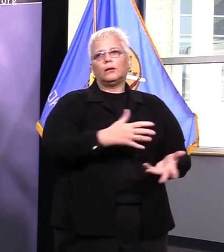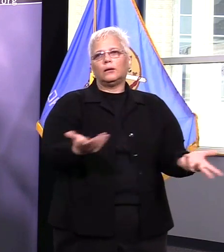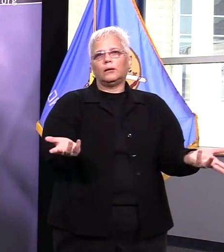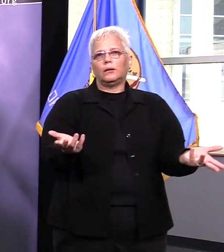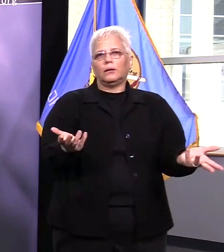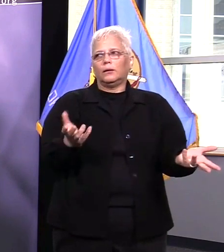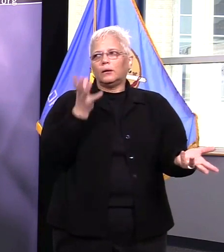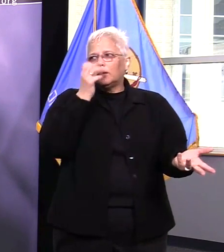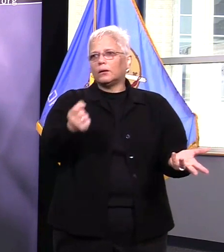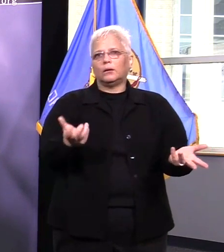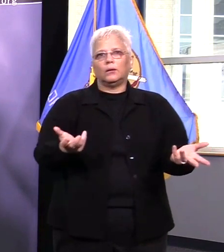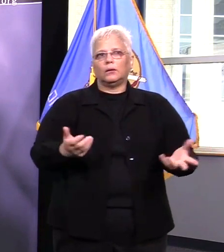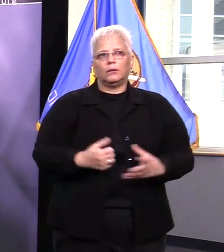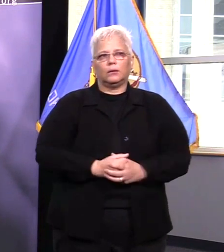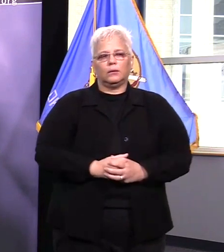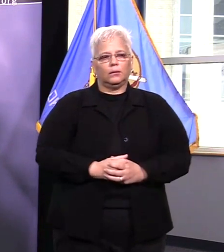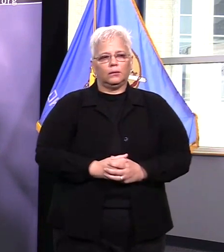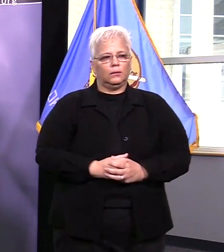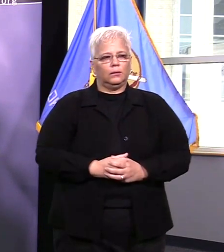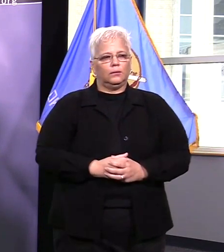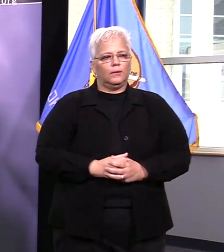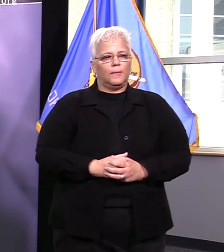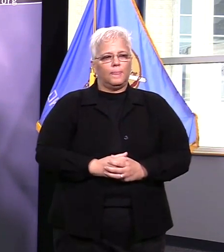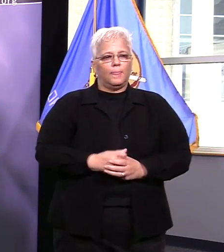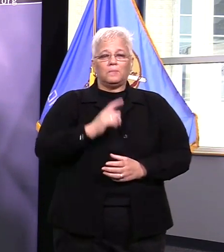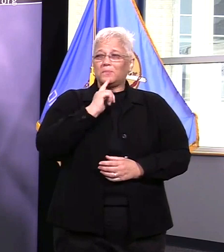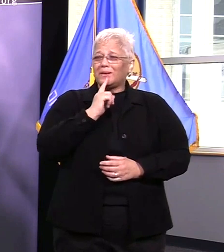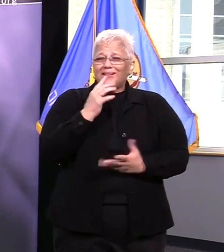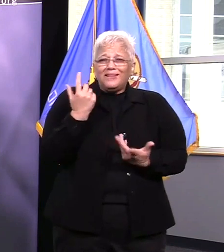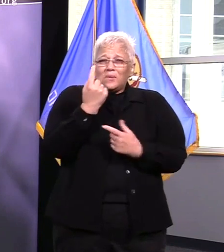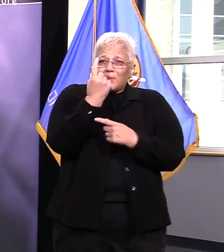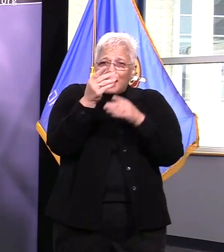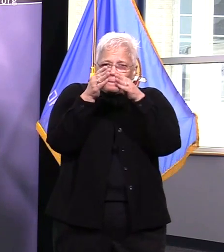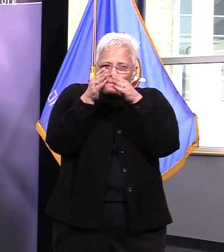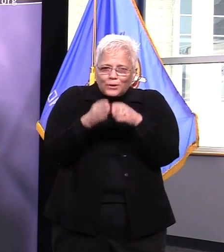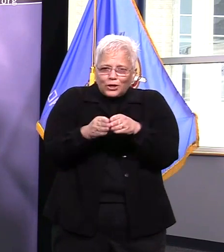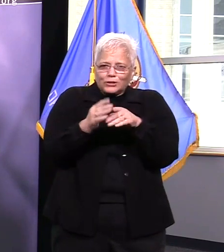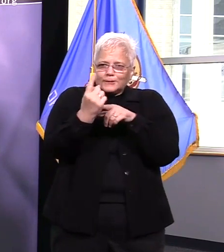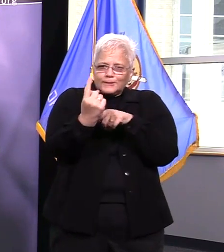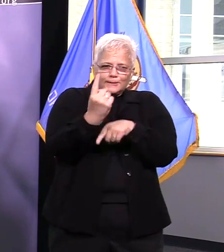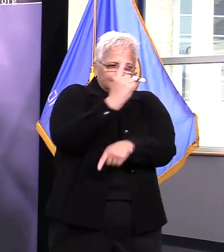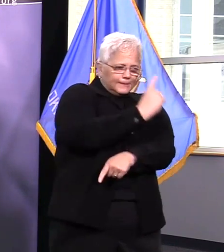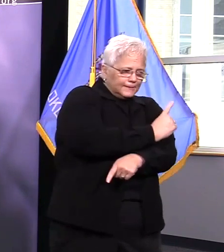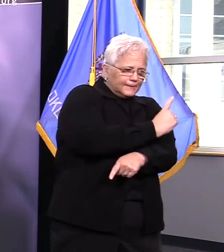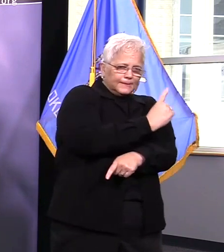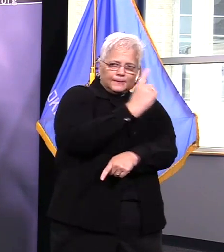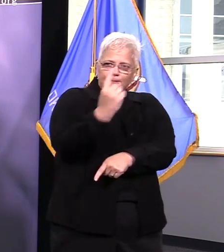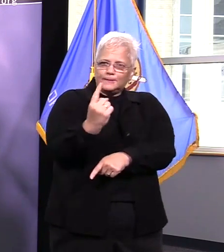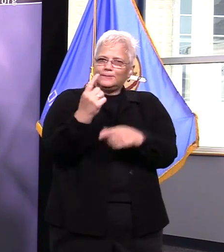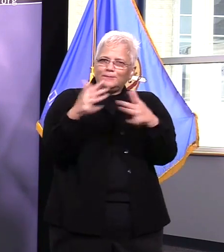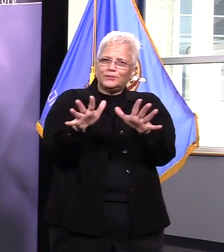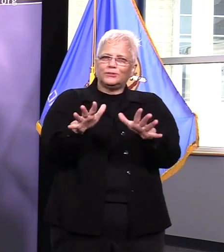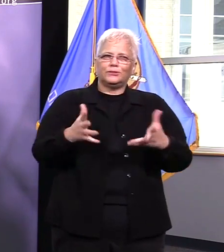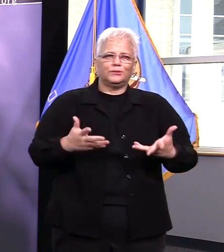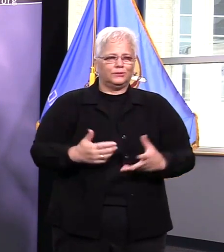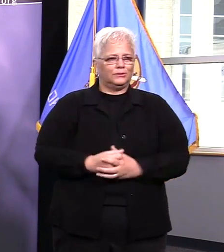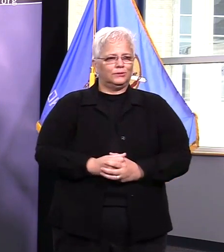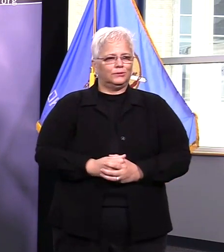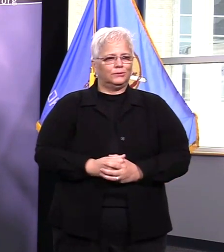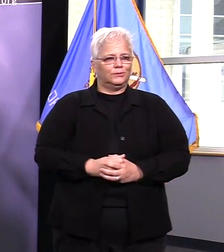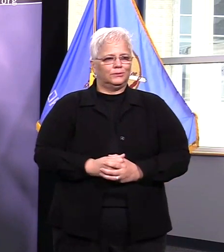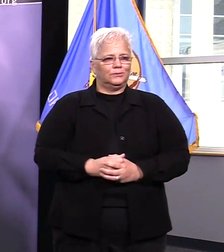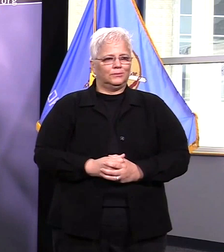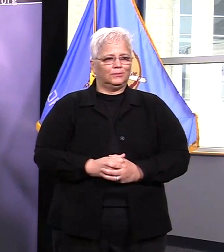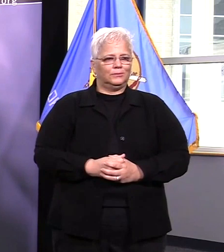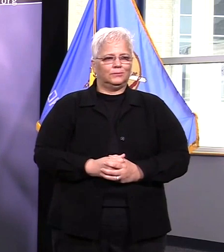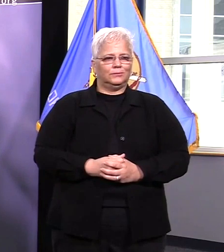increasing by 100 the the number of people that could get this and bring it into your household so i don't know why anyone would think that was a